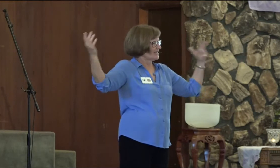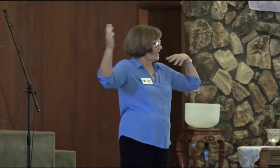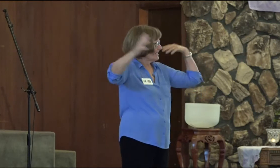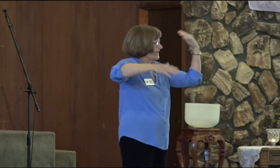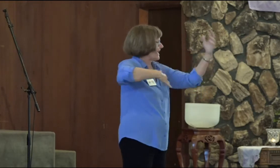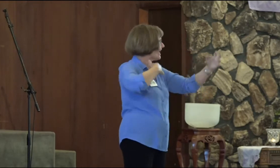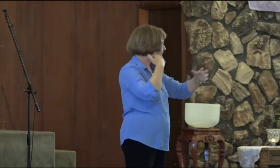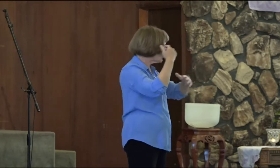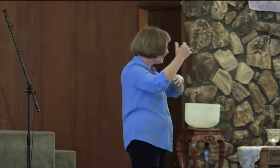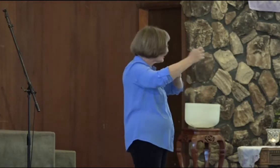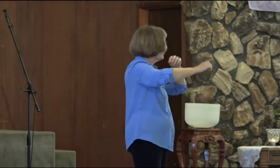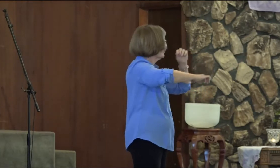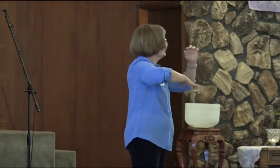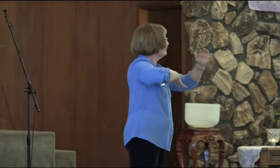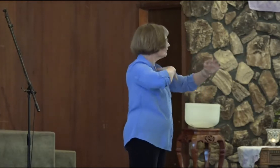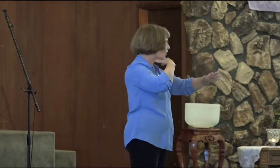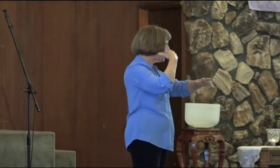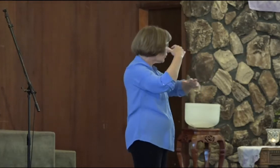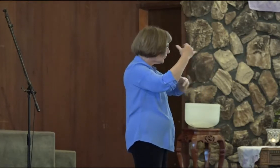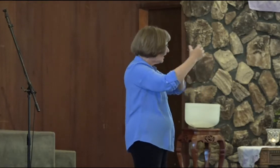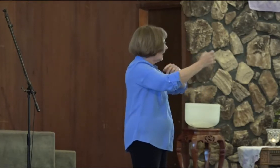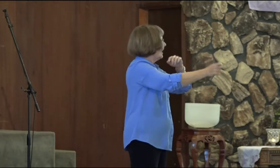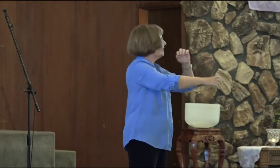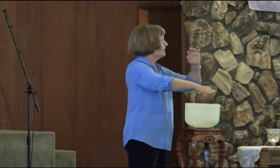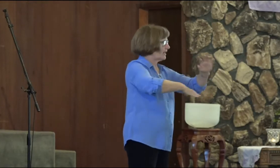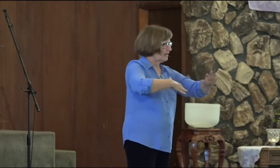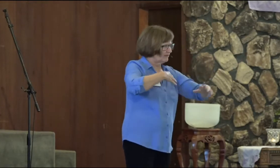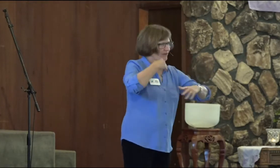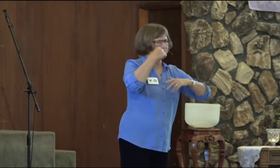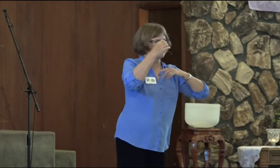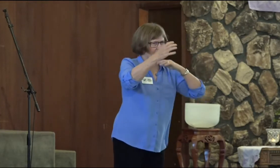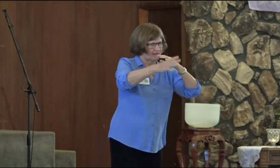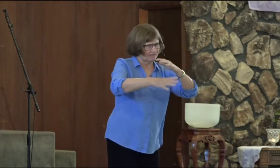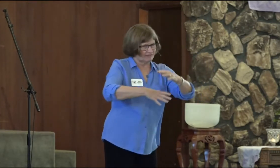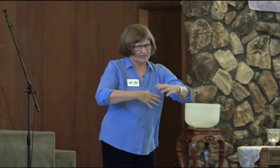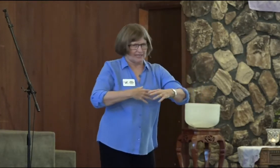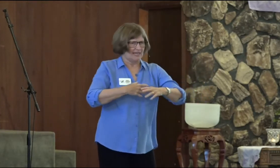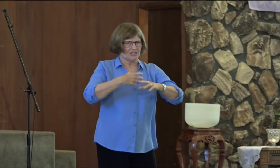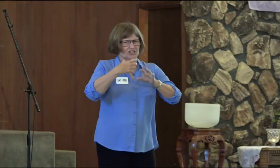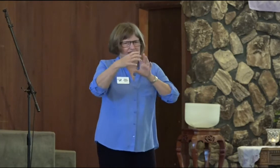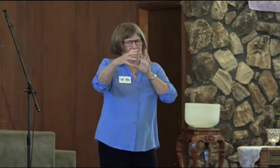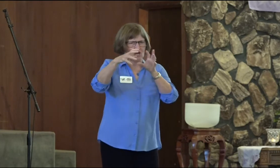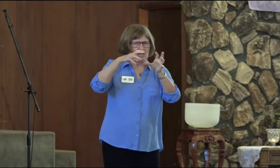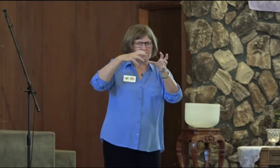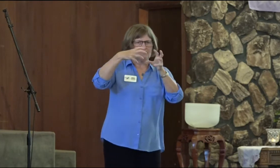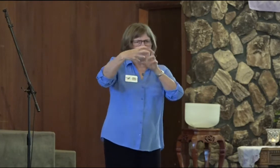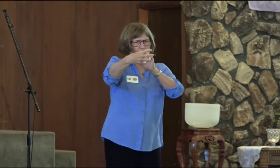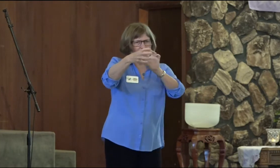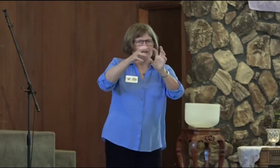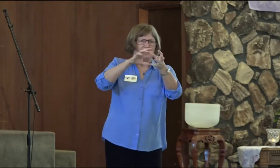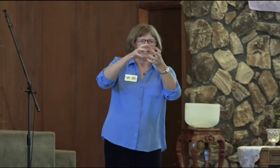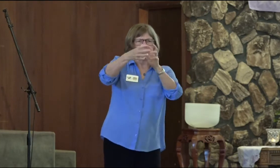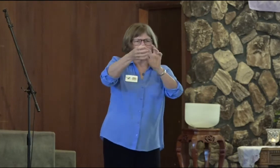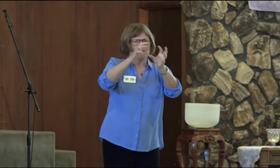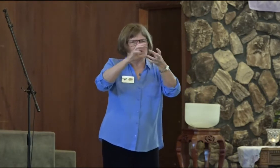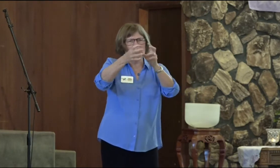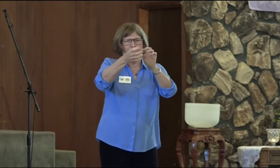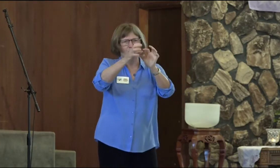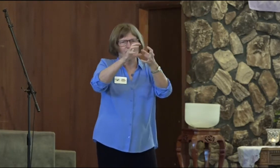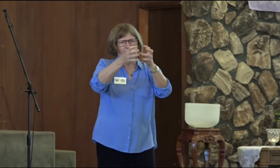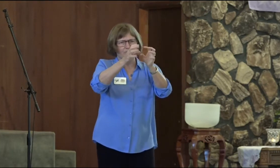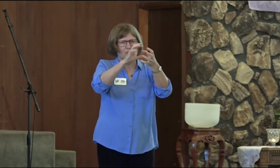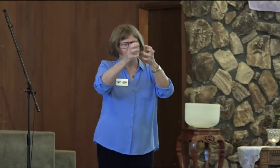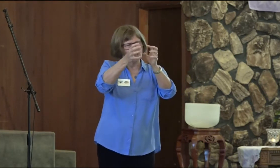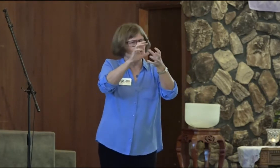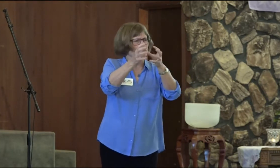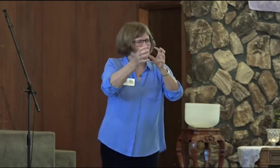not in the energy. It's not in the flow of love, of life. It's just going to cause more constriction,